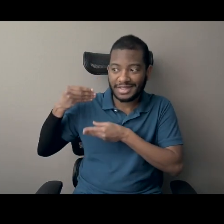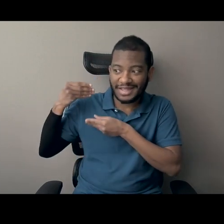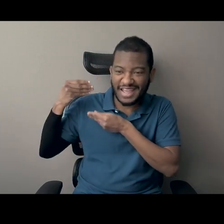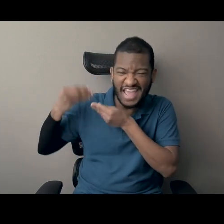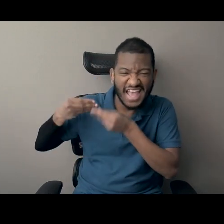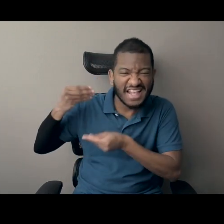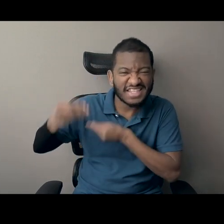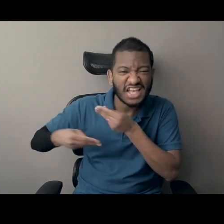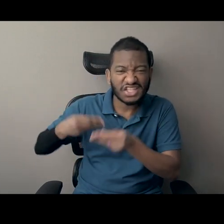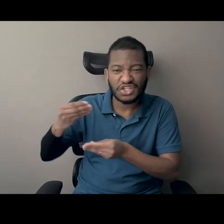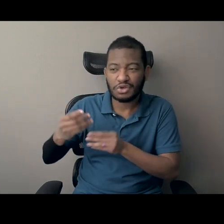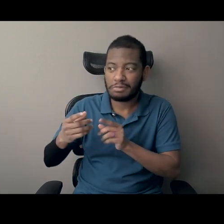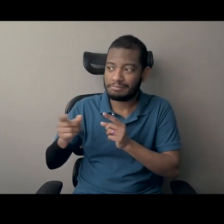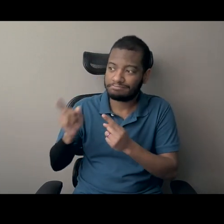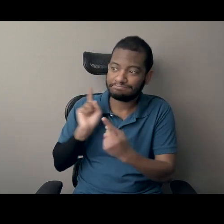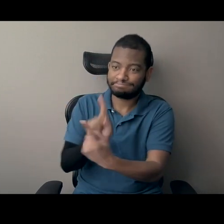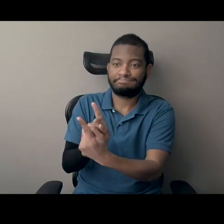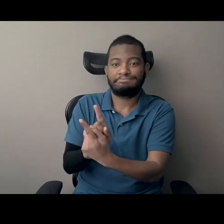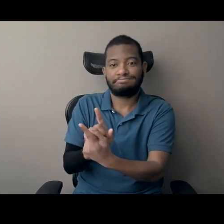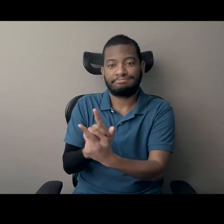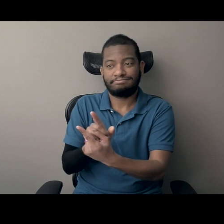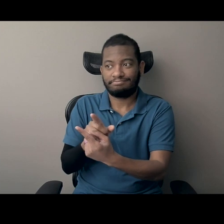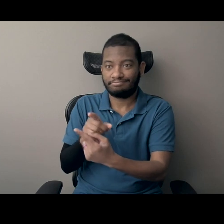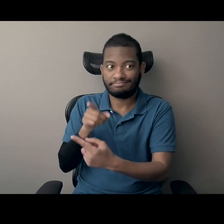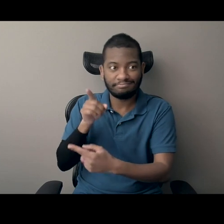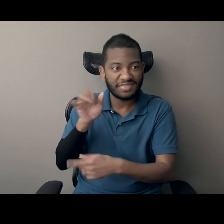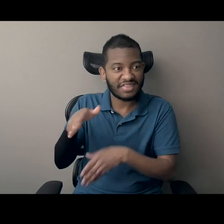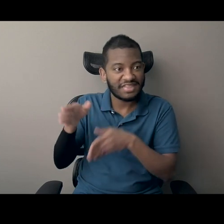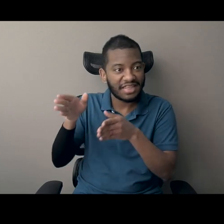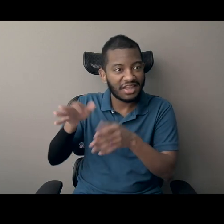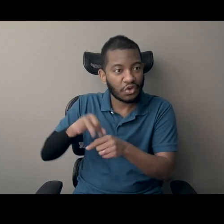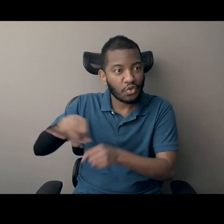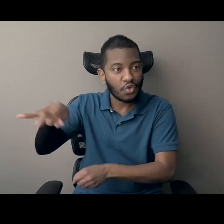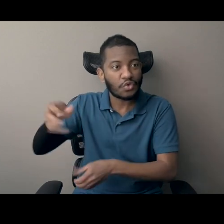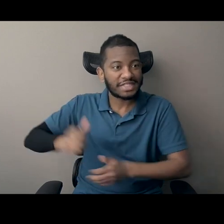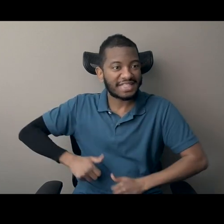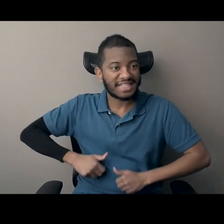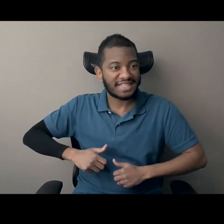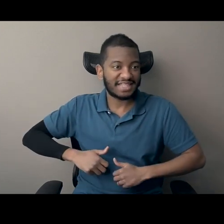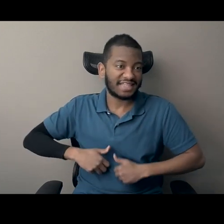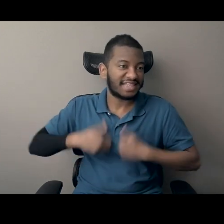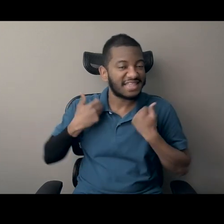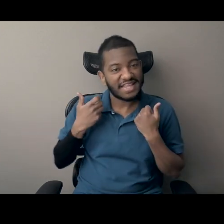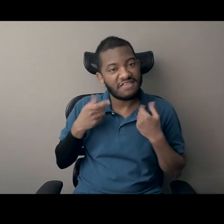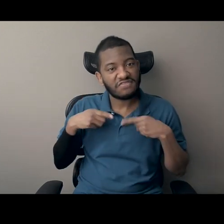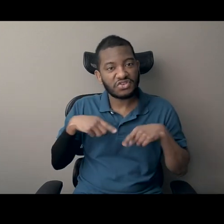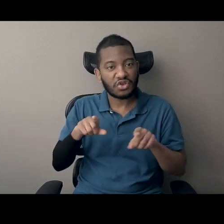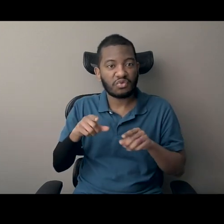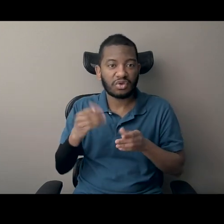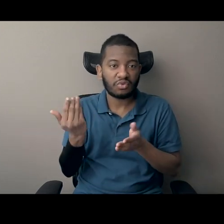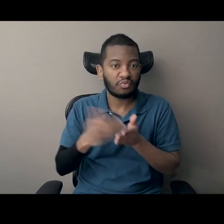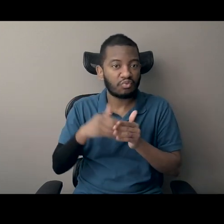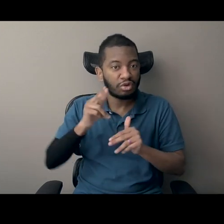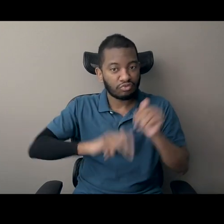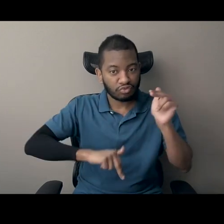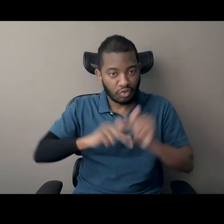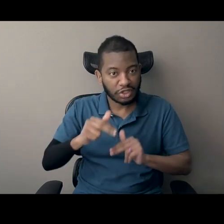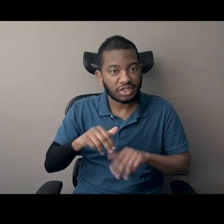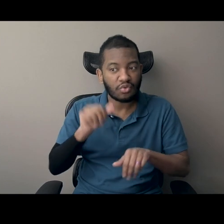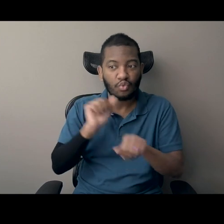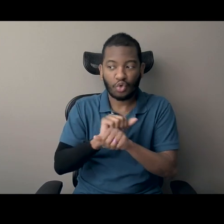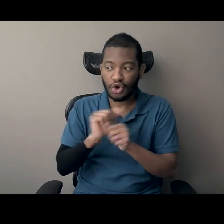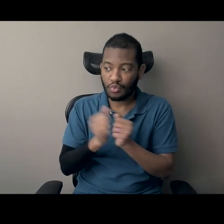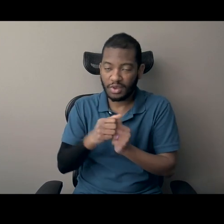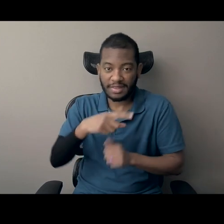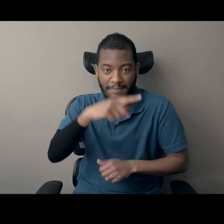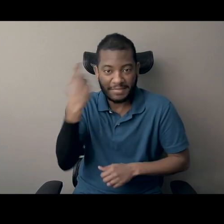who lived during the reconstruction era and worked as legislative aid to some of the first black members of Congress. And this